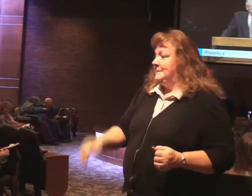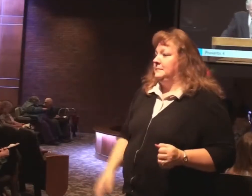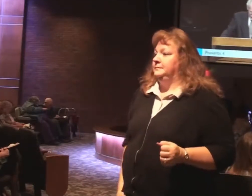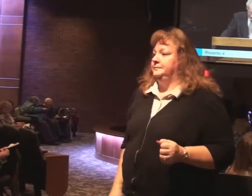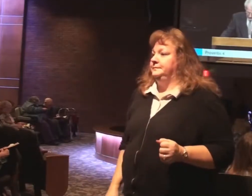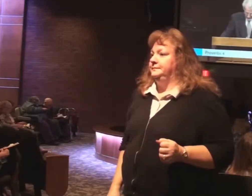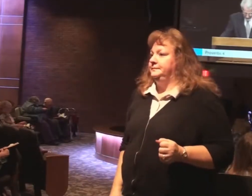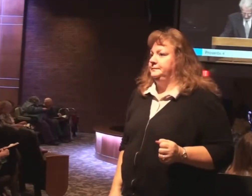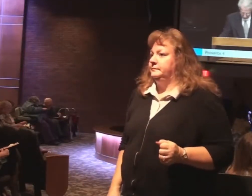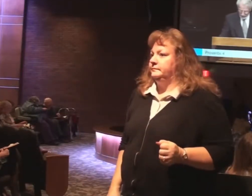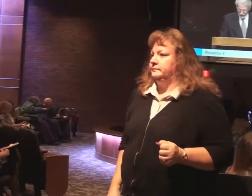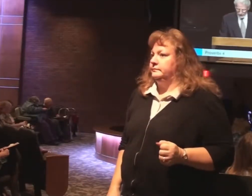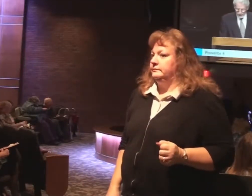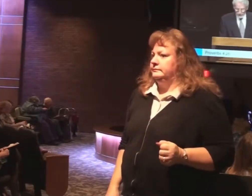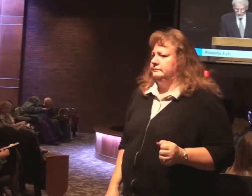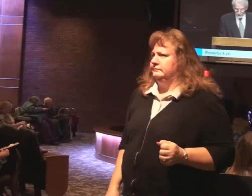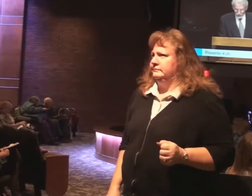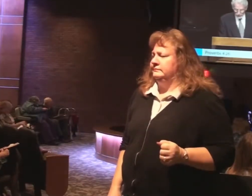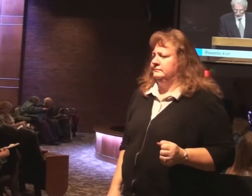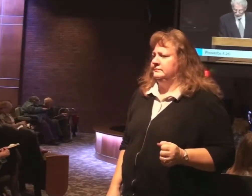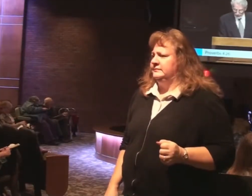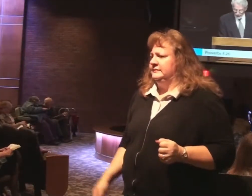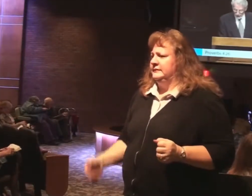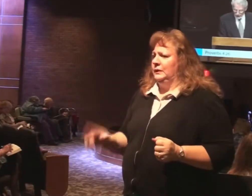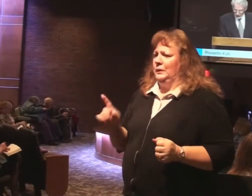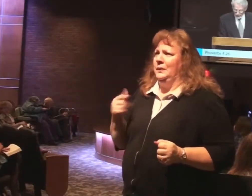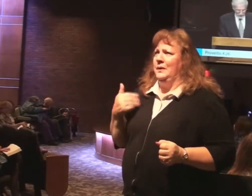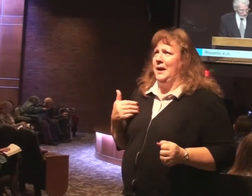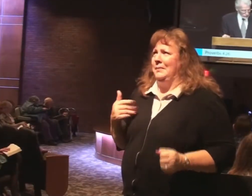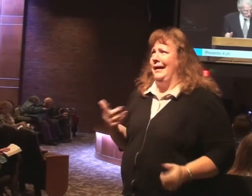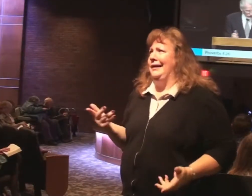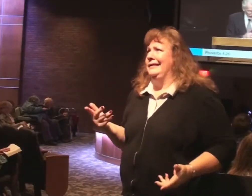And let me get the. Where am I here? 25.